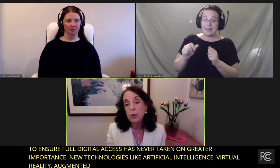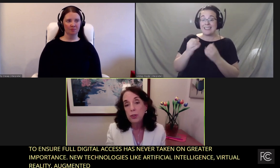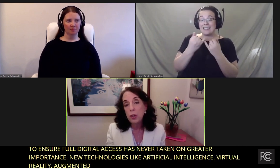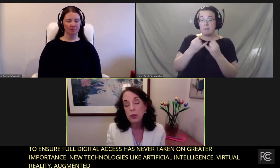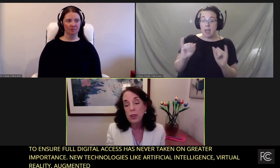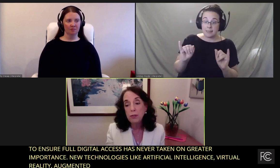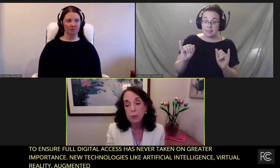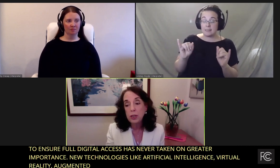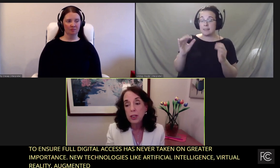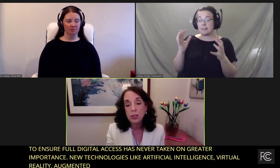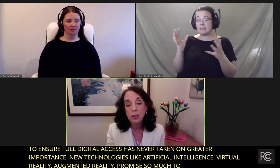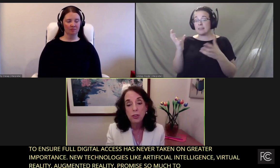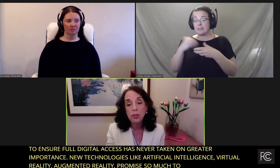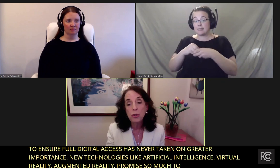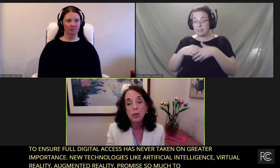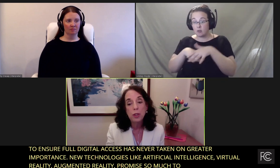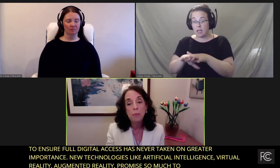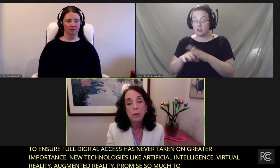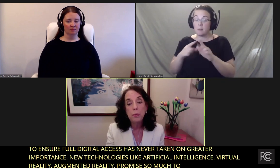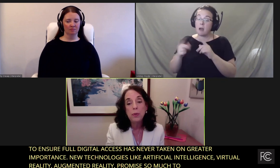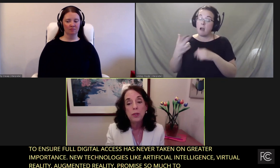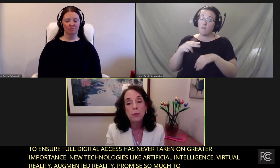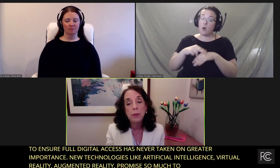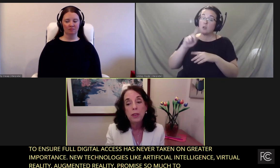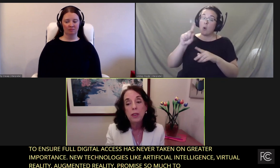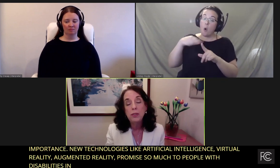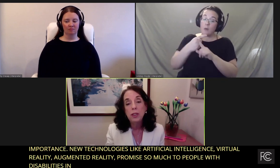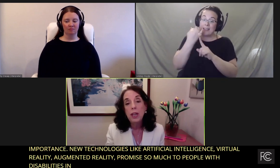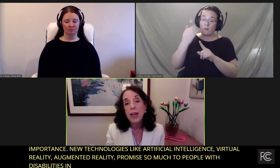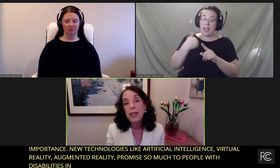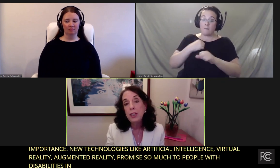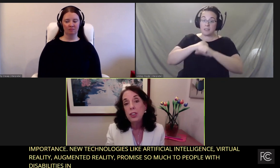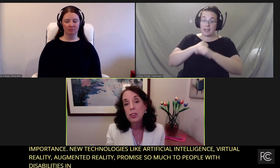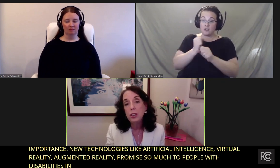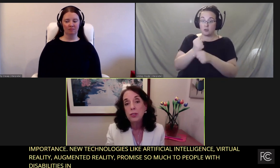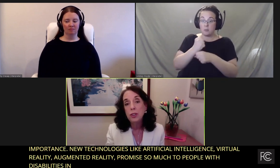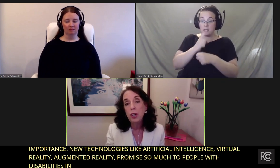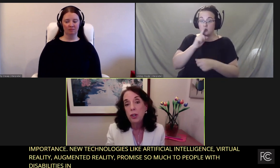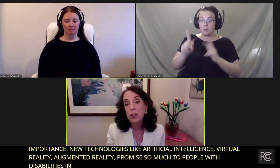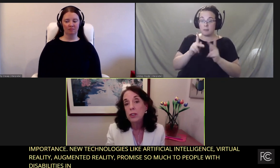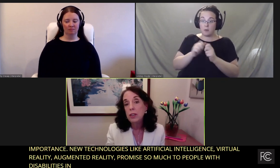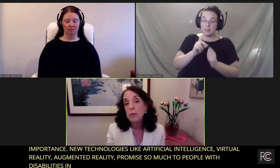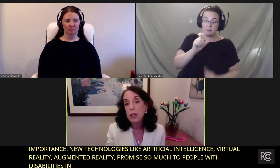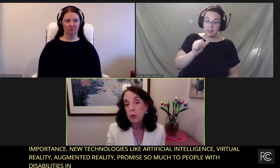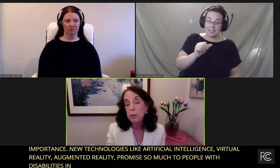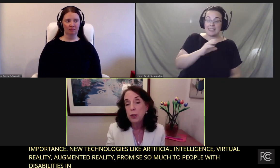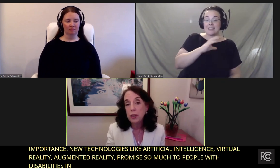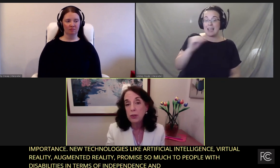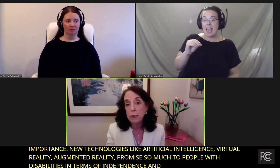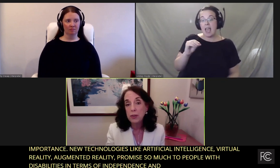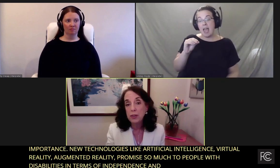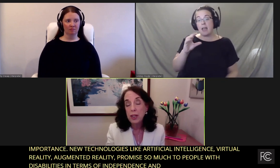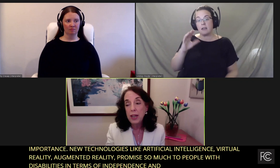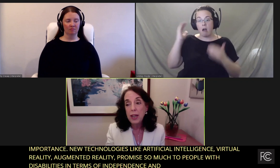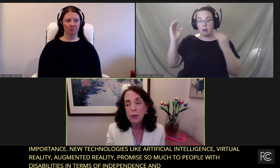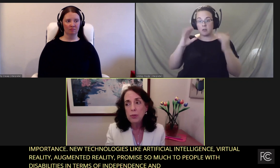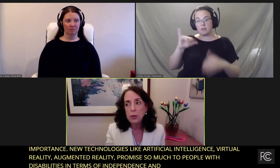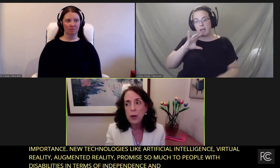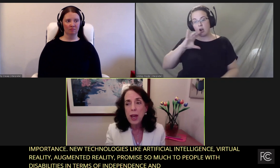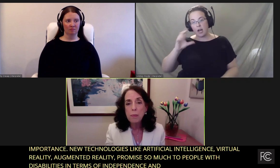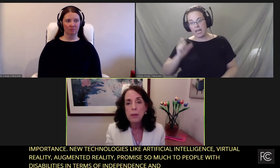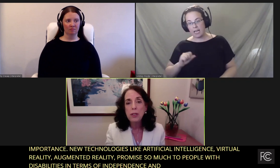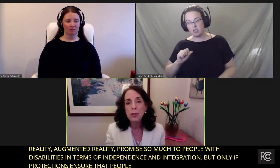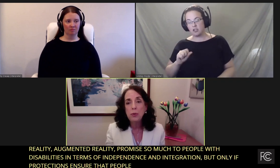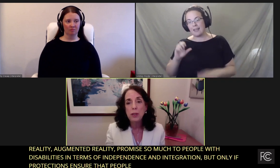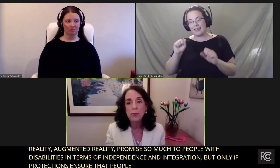but of course only if protections ensure that people with disabilities and aging adults are equal participants. And